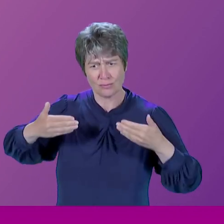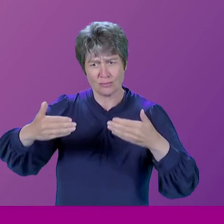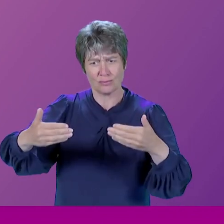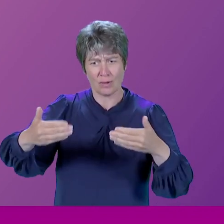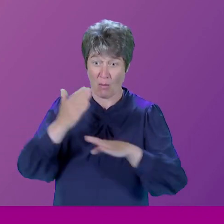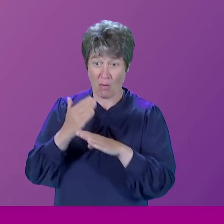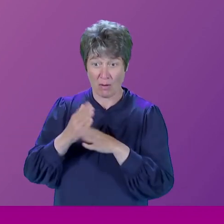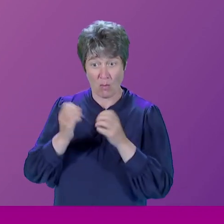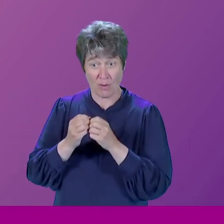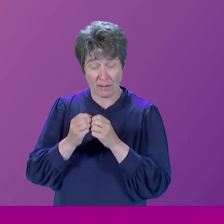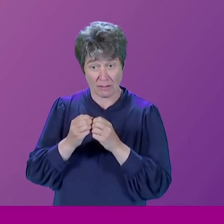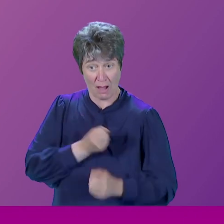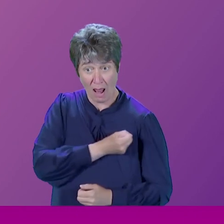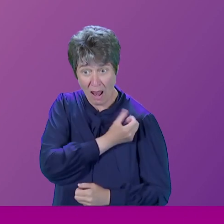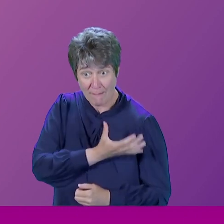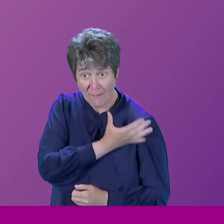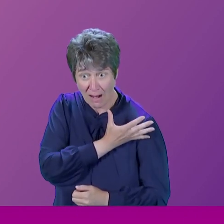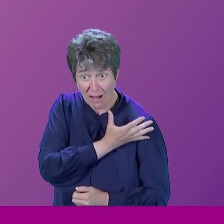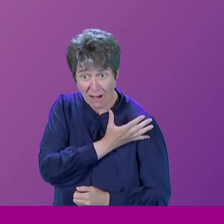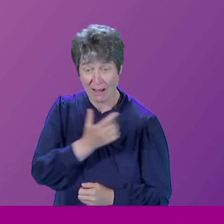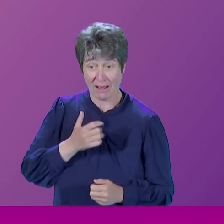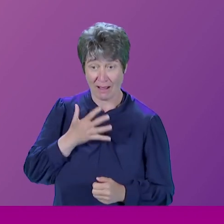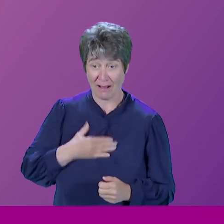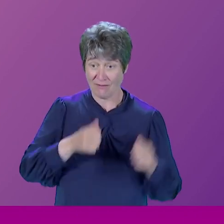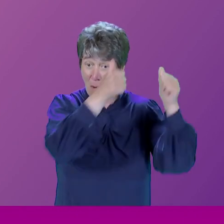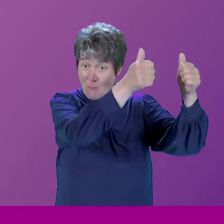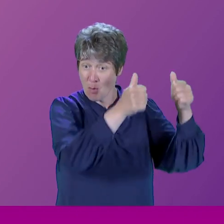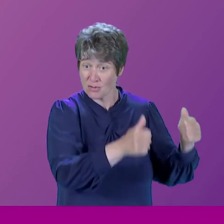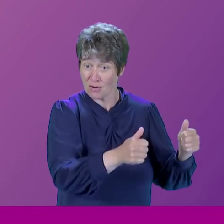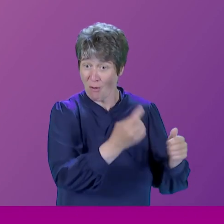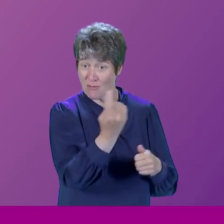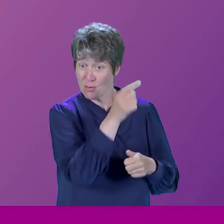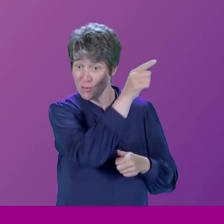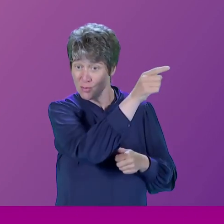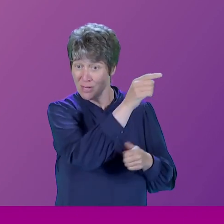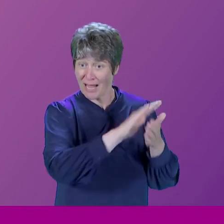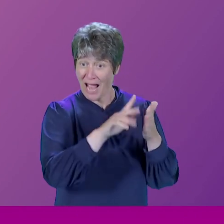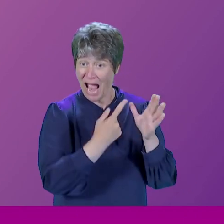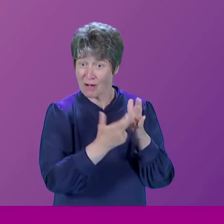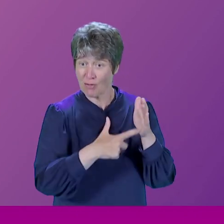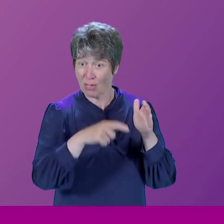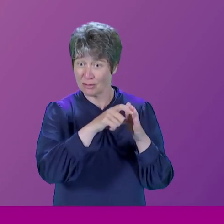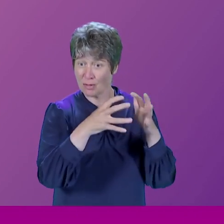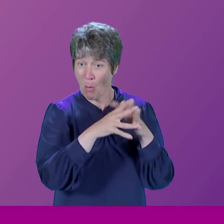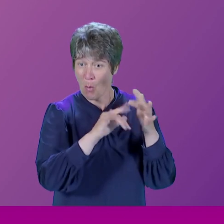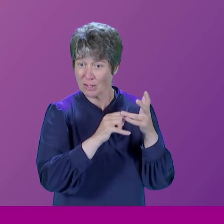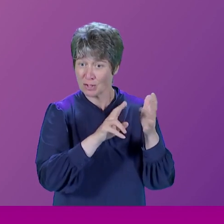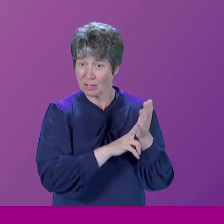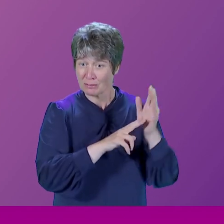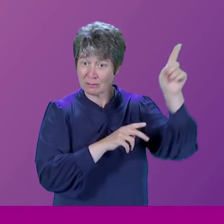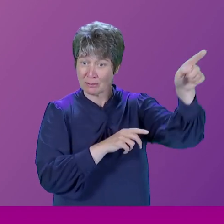rooms in, you know, 64 and 70. And then I go to Cambridge,